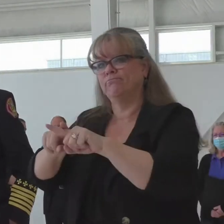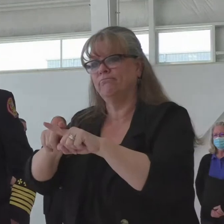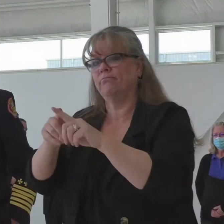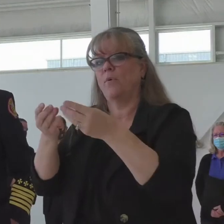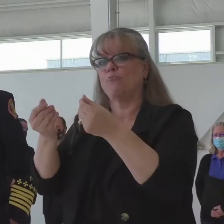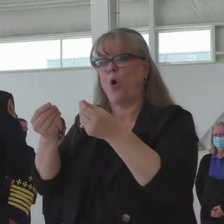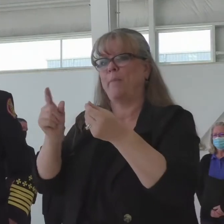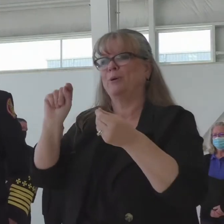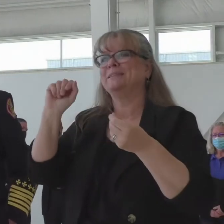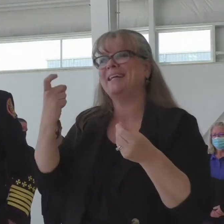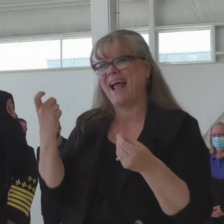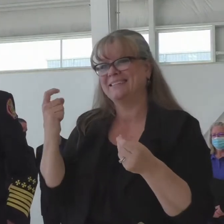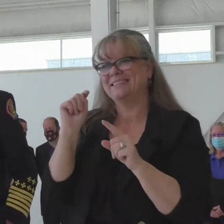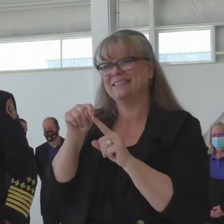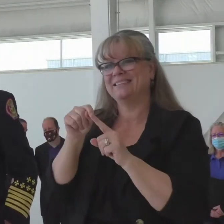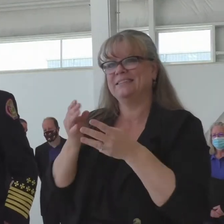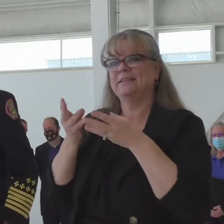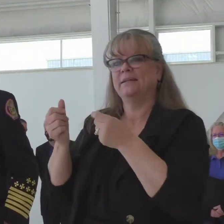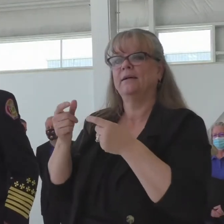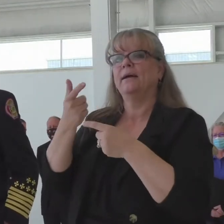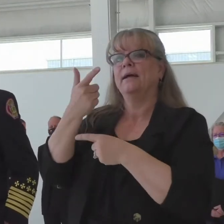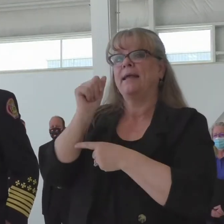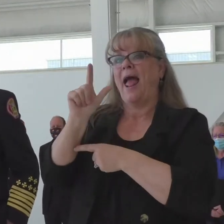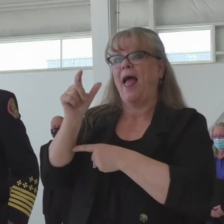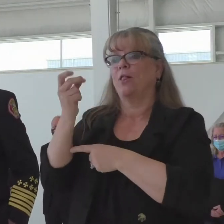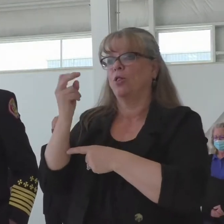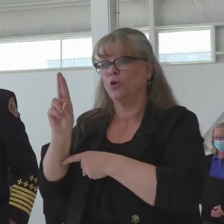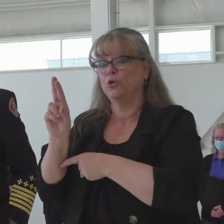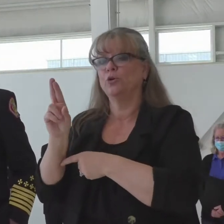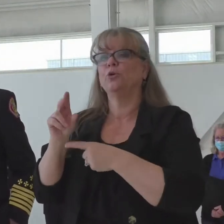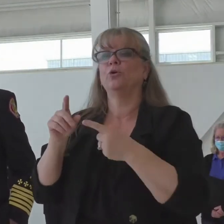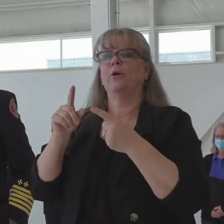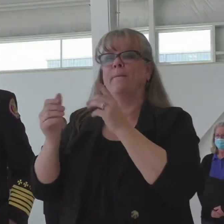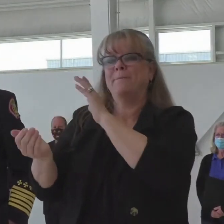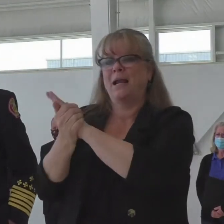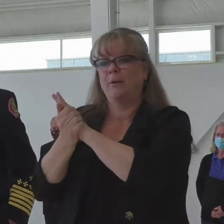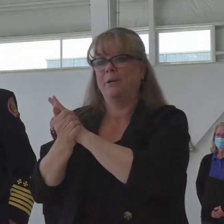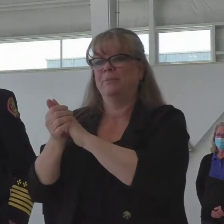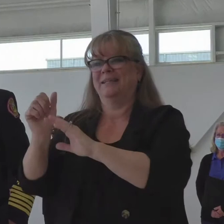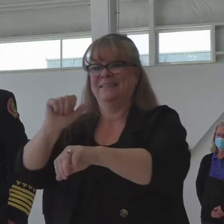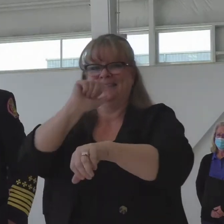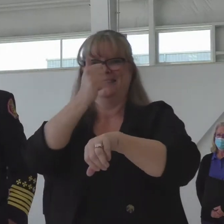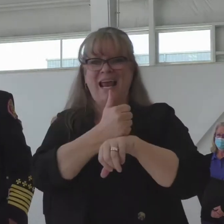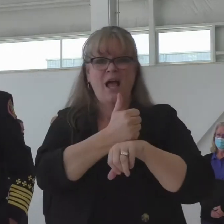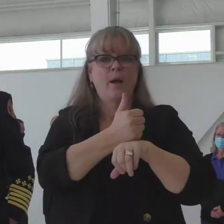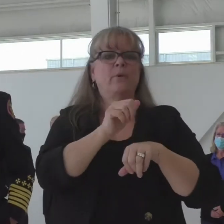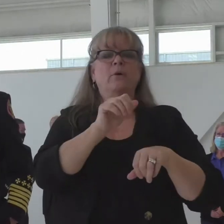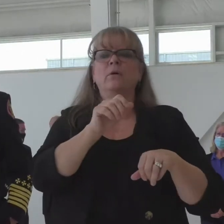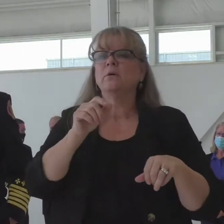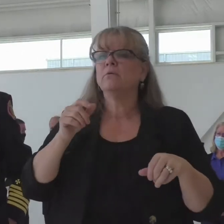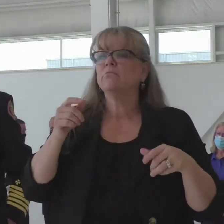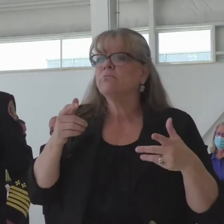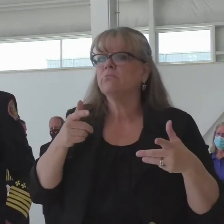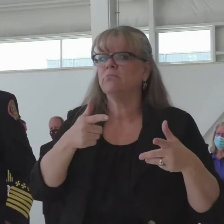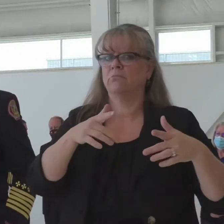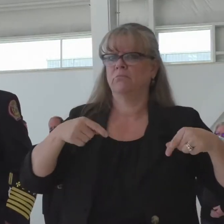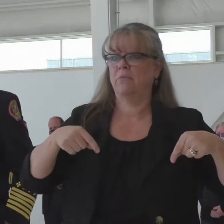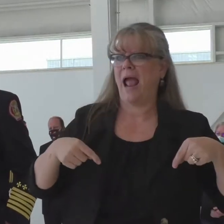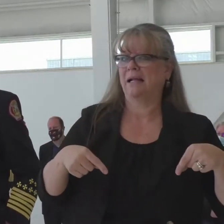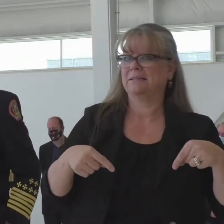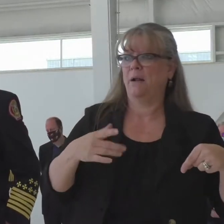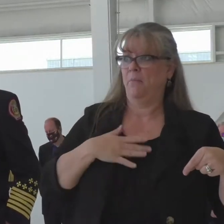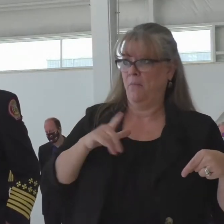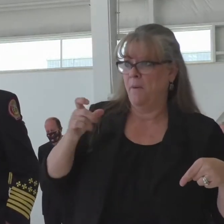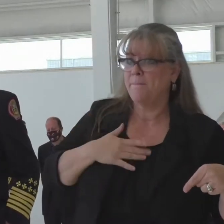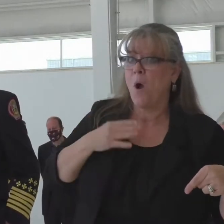Gallagher Amendment in place, there was a lot of anxiety over where that fire district would be in the following